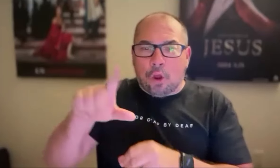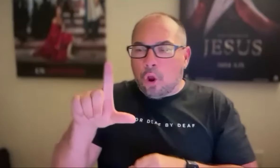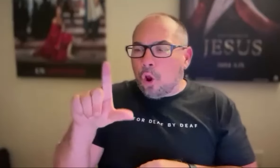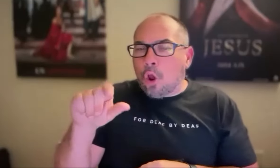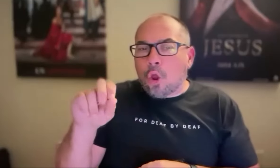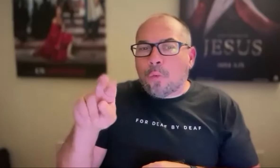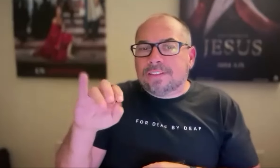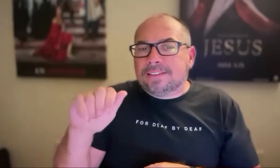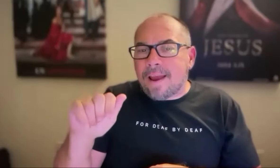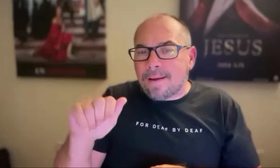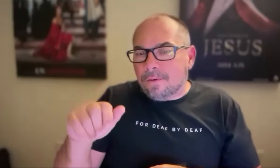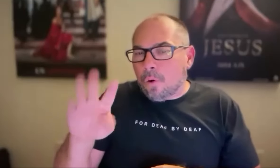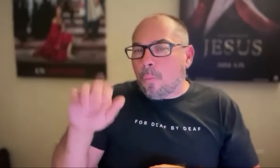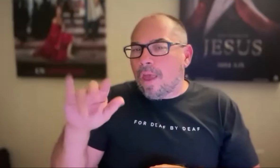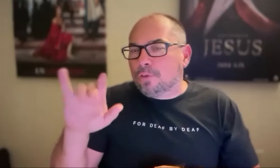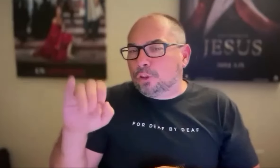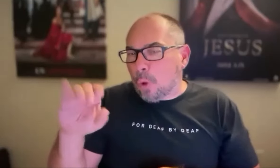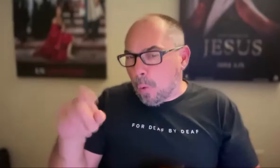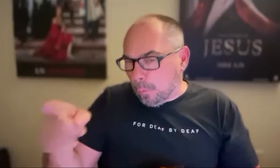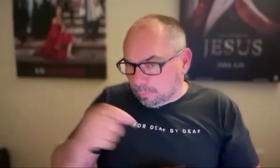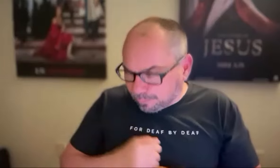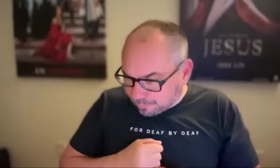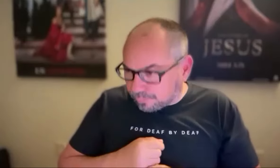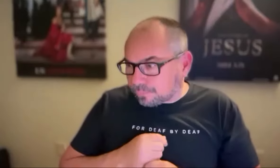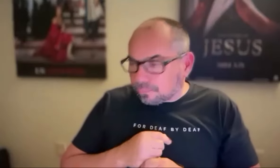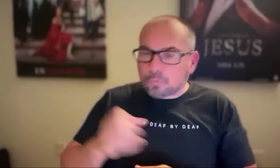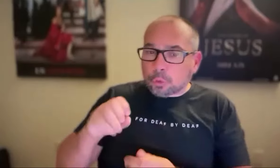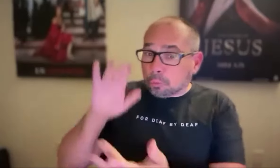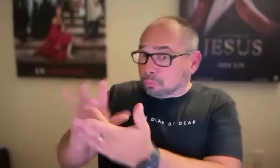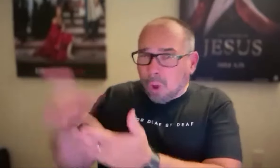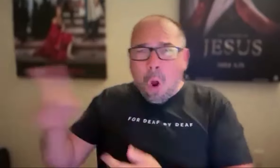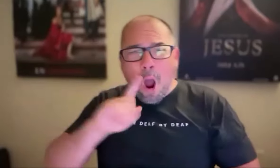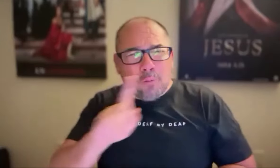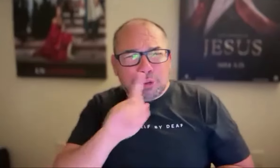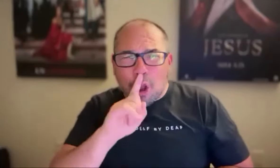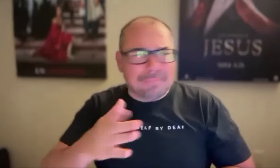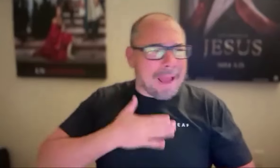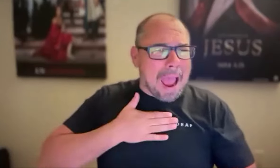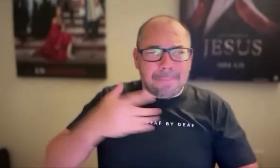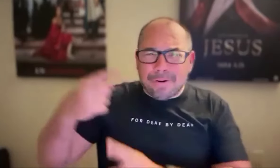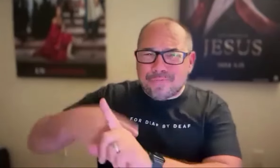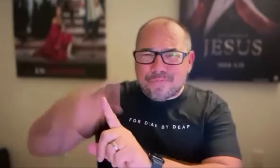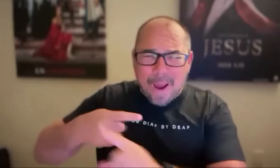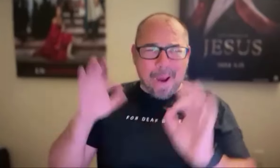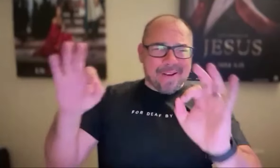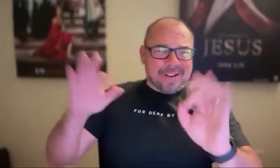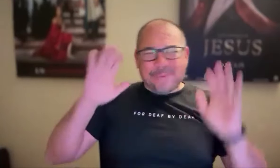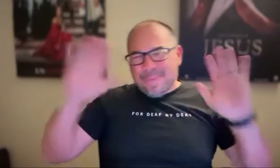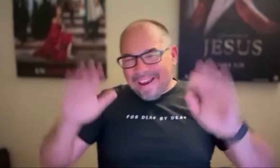scenes. And they were ecstatic to let us rent their boat. And so we worked all of those logistics out. And it was kind of the